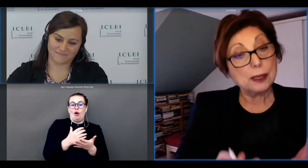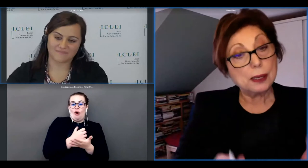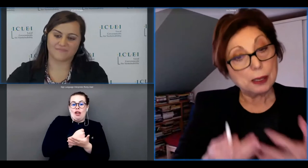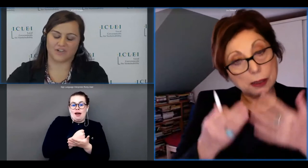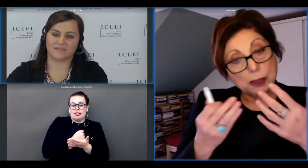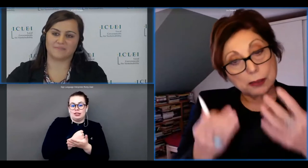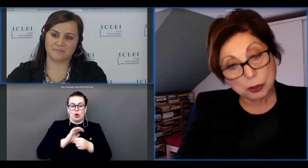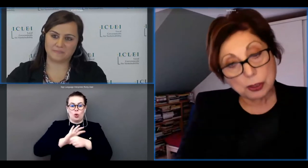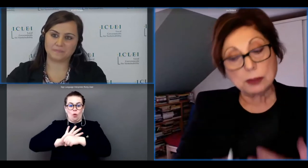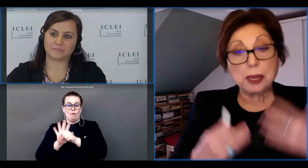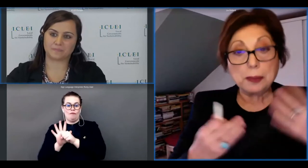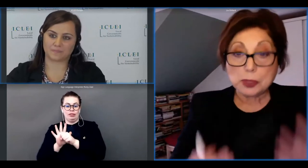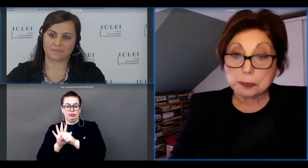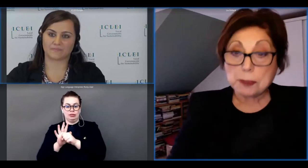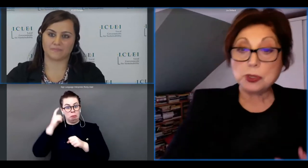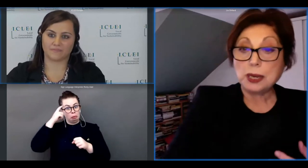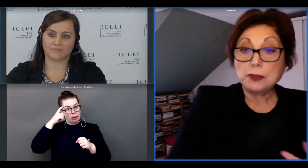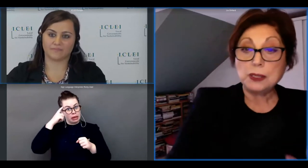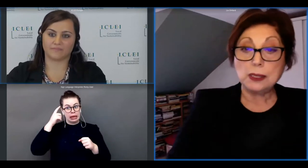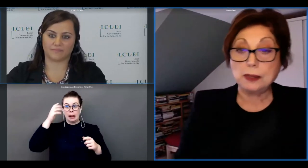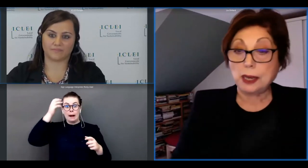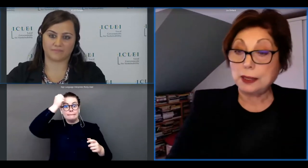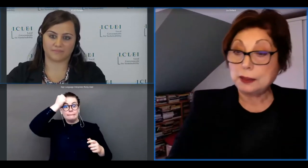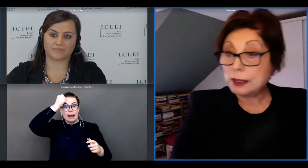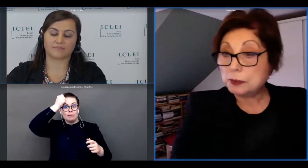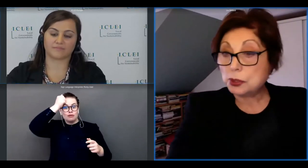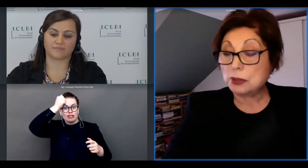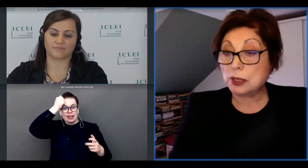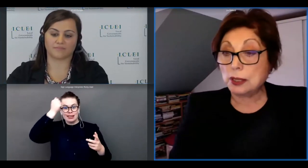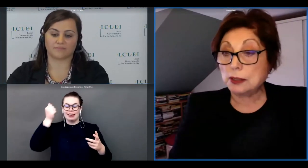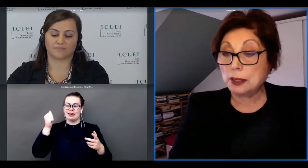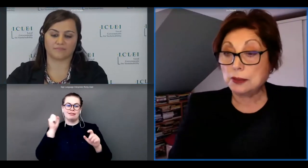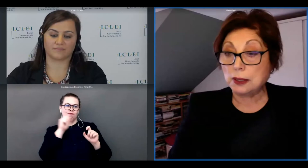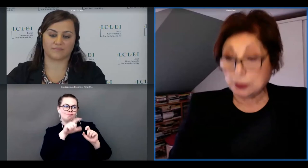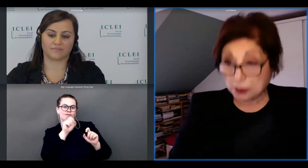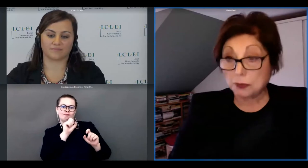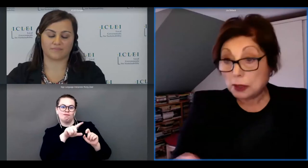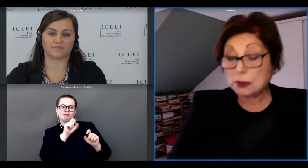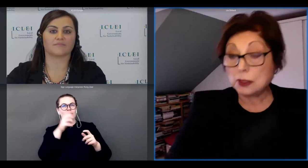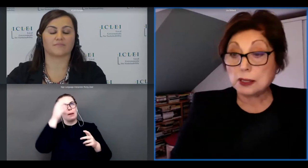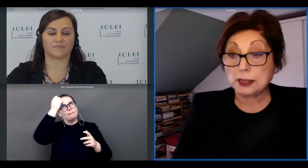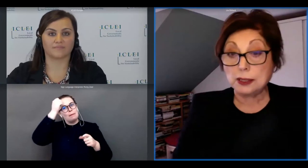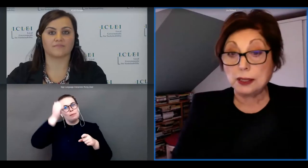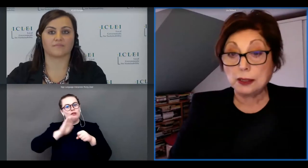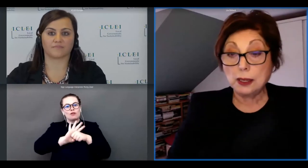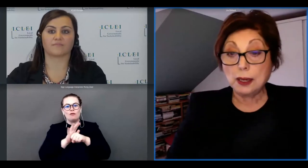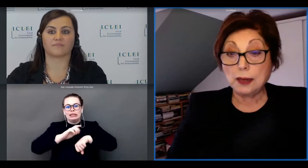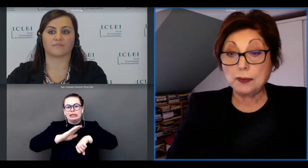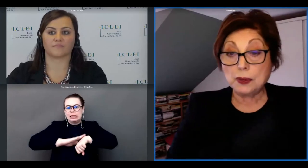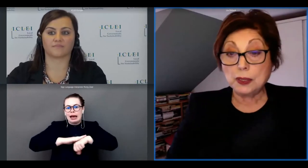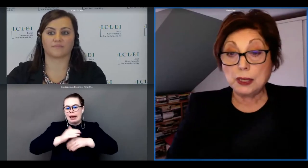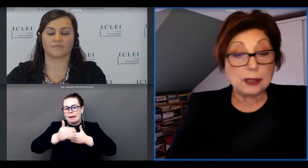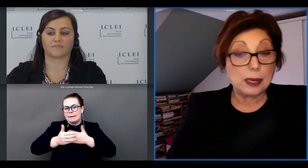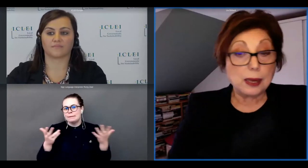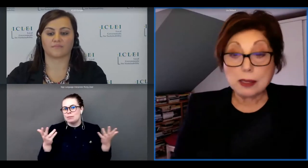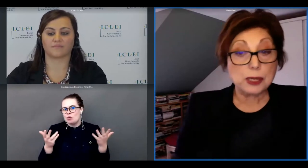right like the memories people send in and i think i'm just looking at at the the the site here and